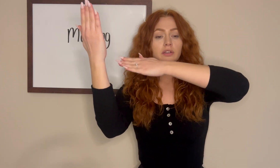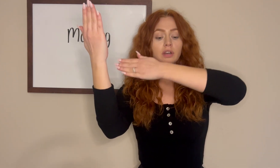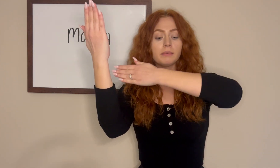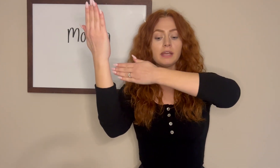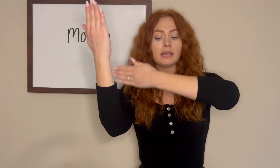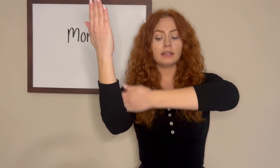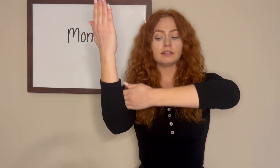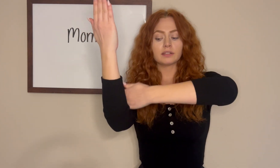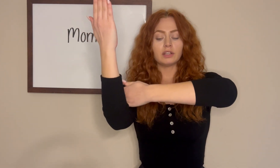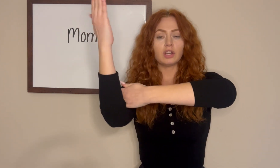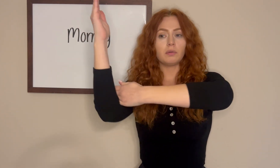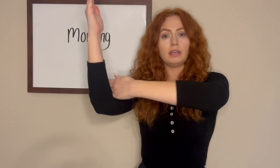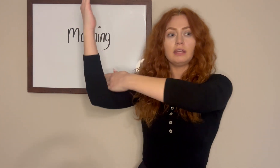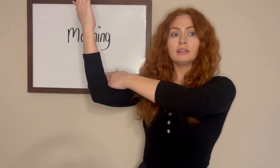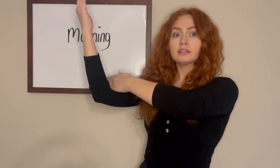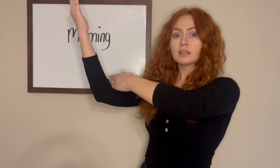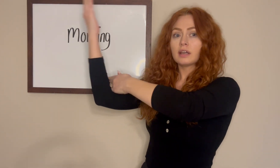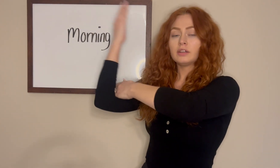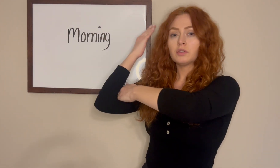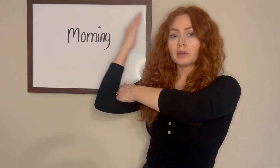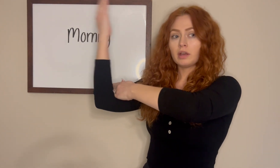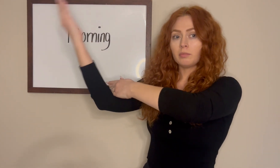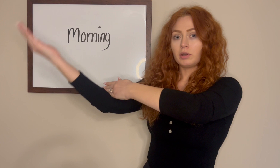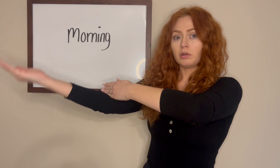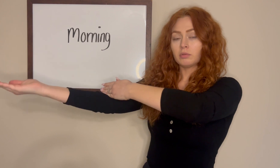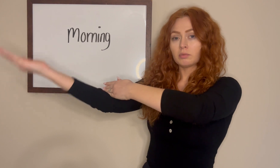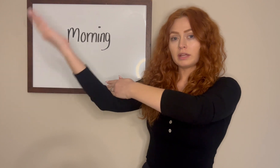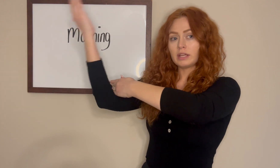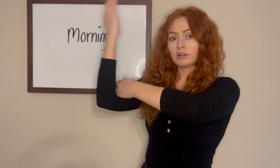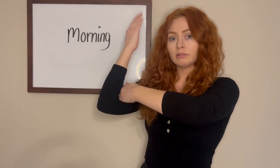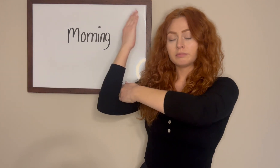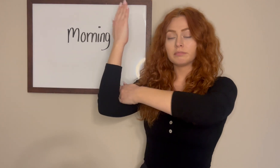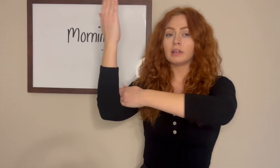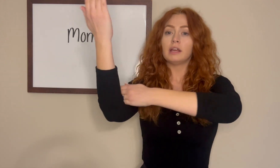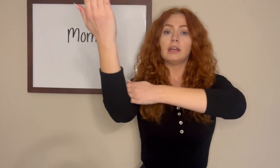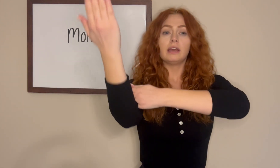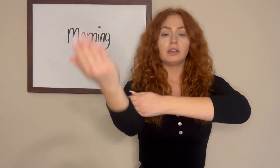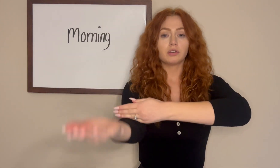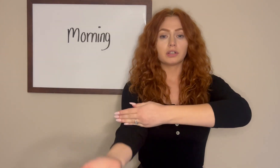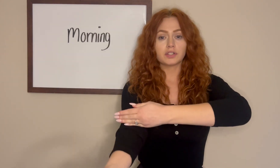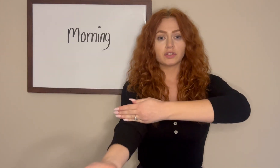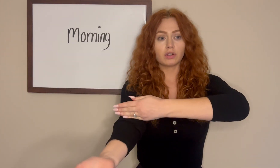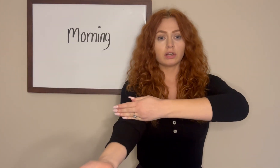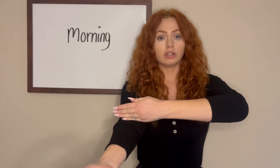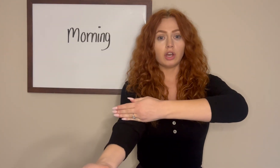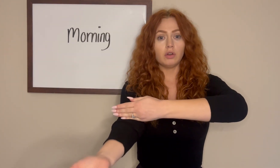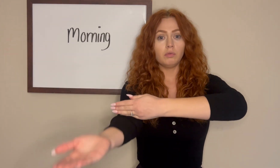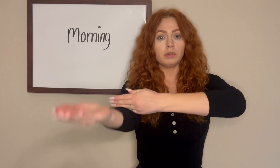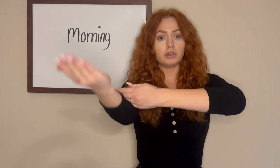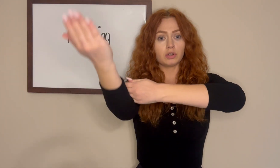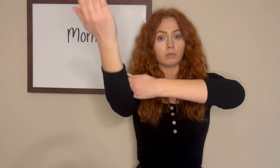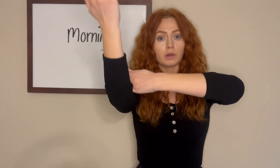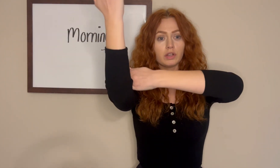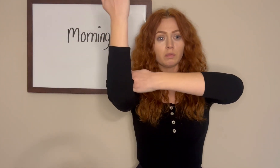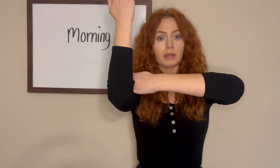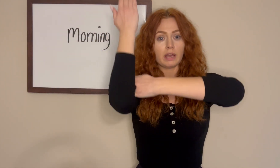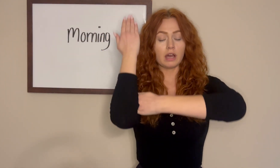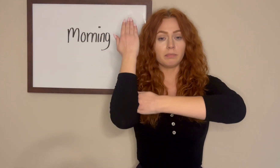-dominant hand is going to go inside your elbow right here. And you're going to start low and you're going to work your way up